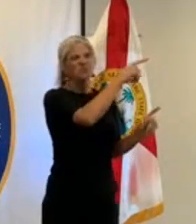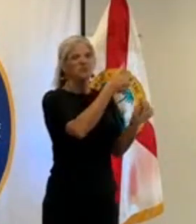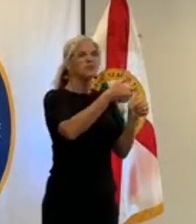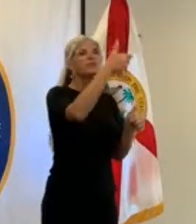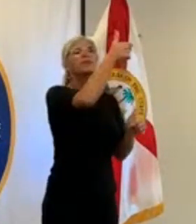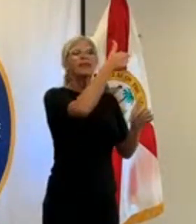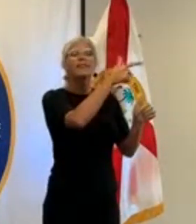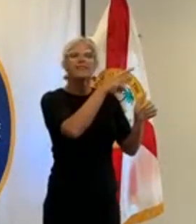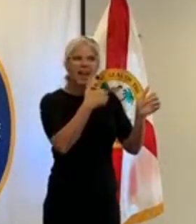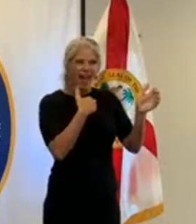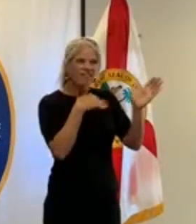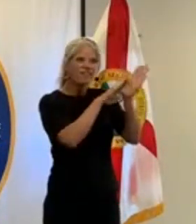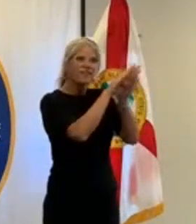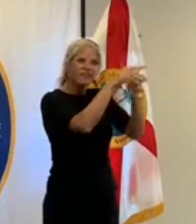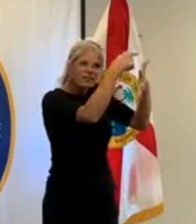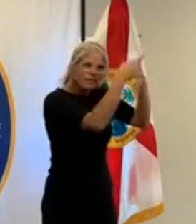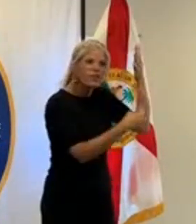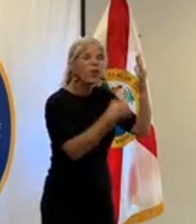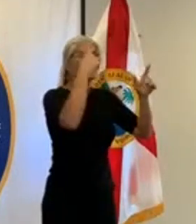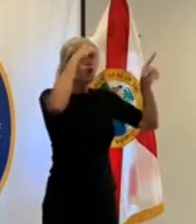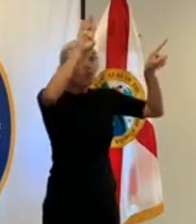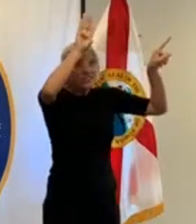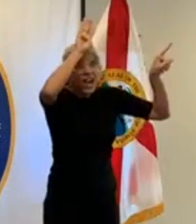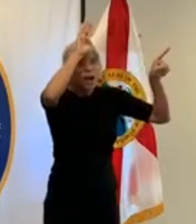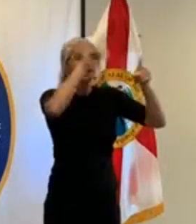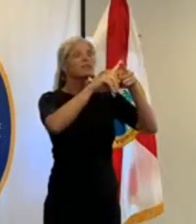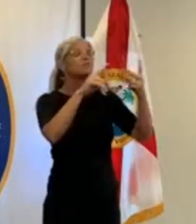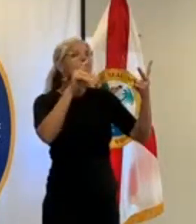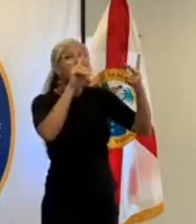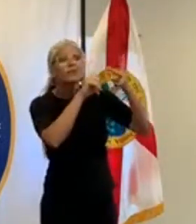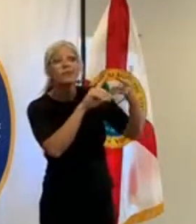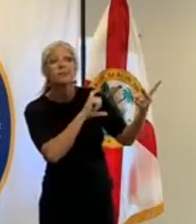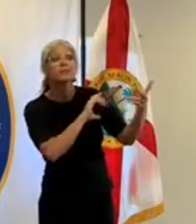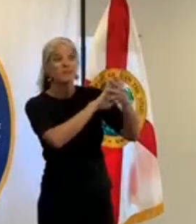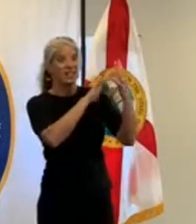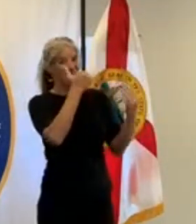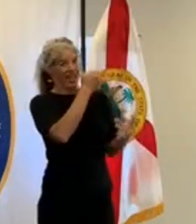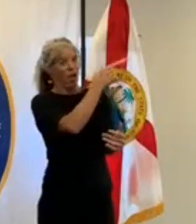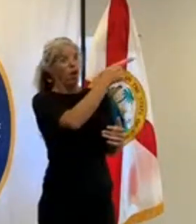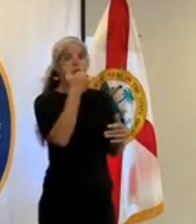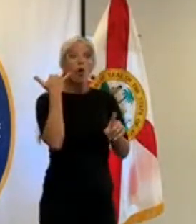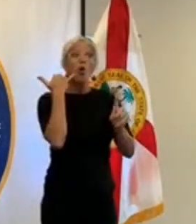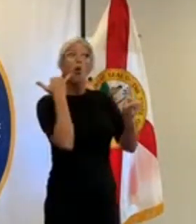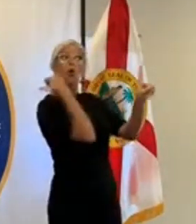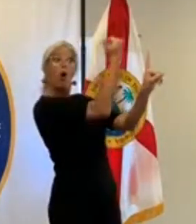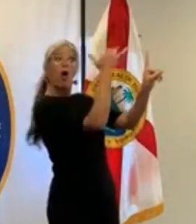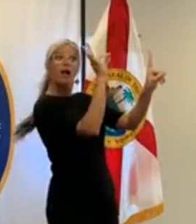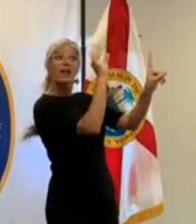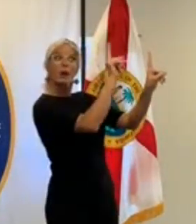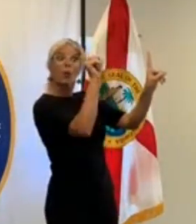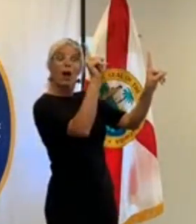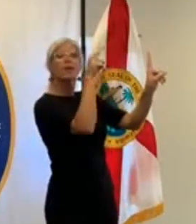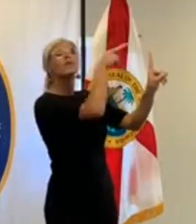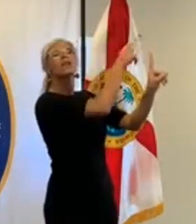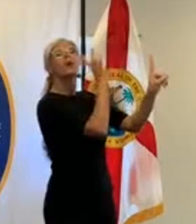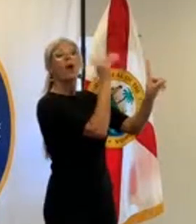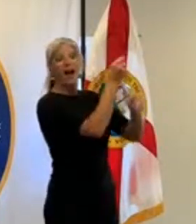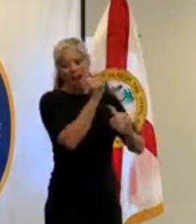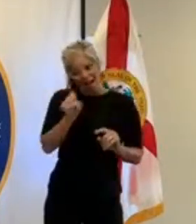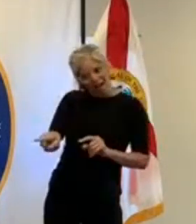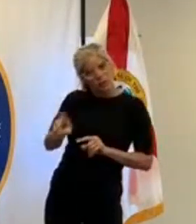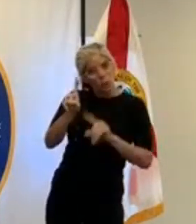for when you call 911 the dispatchers that answer the phone are going to ask them all going to ask you a multitude of questions